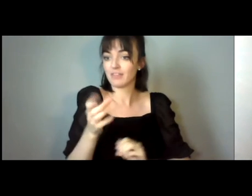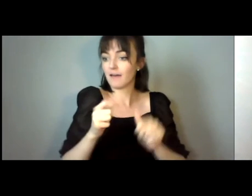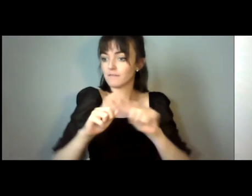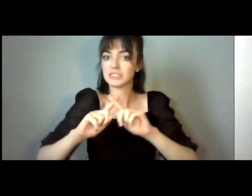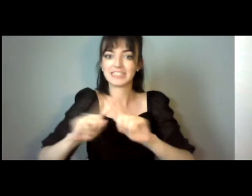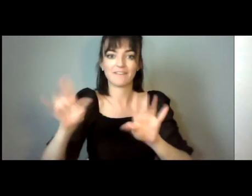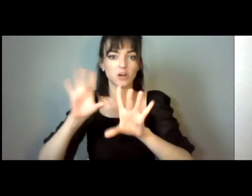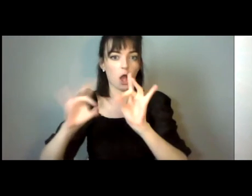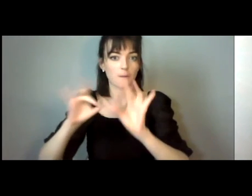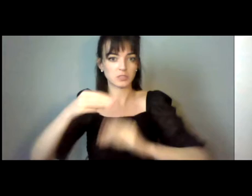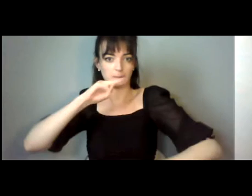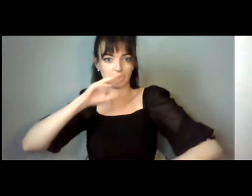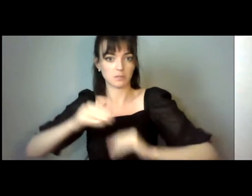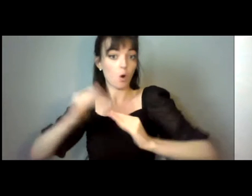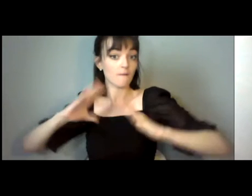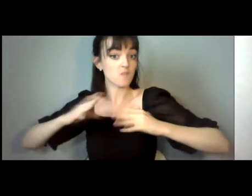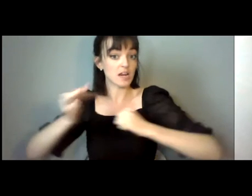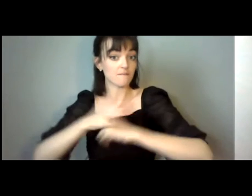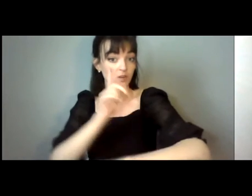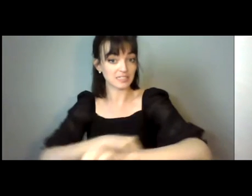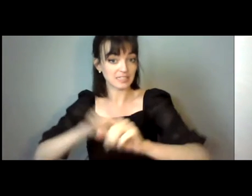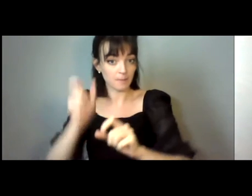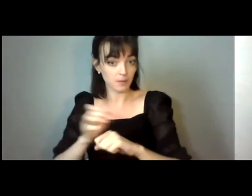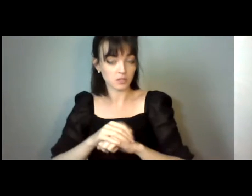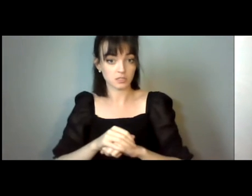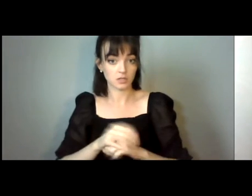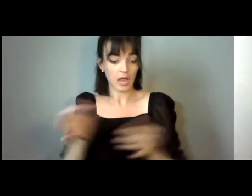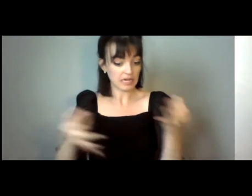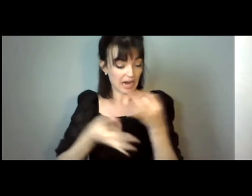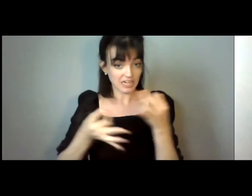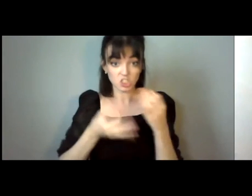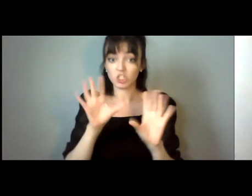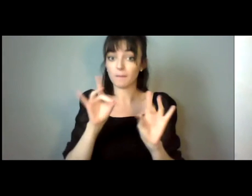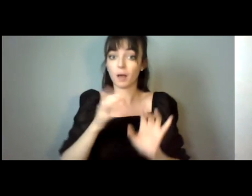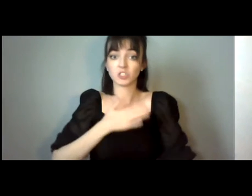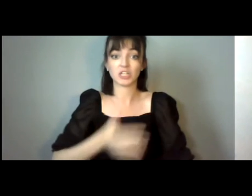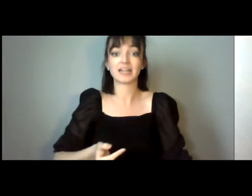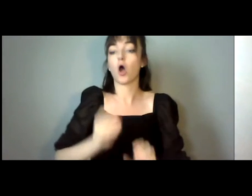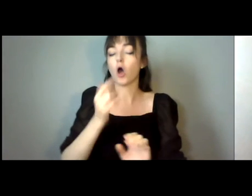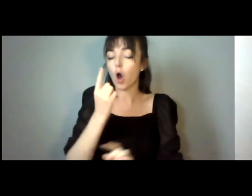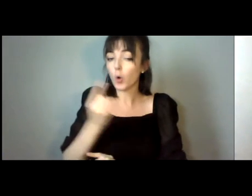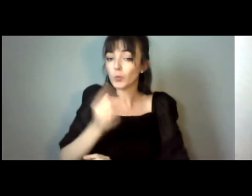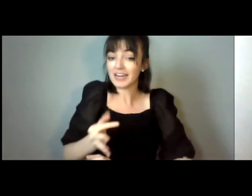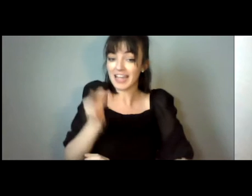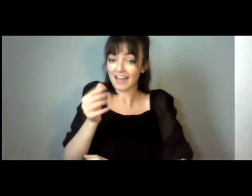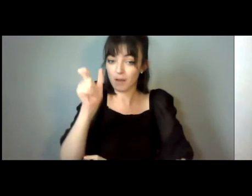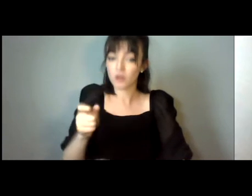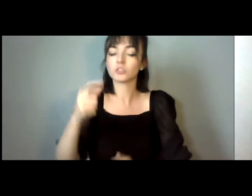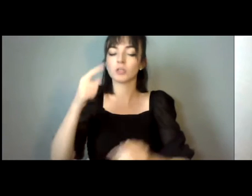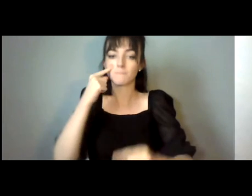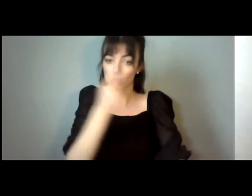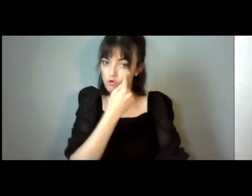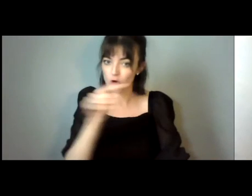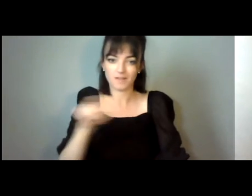unless a person is proven to be unable to make decisions, unless people are found to